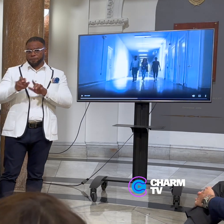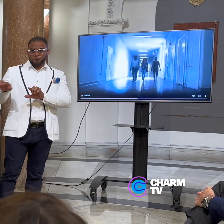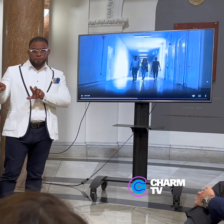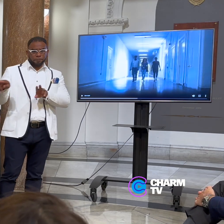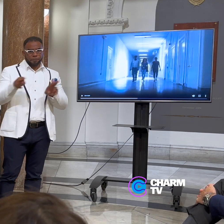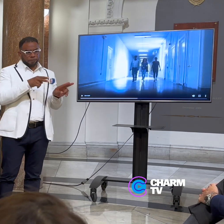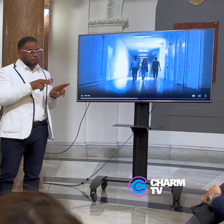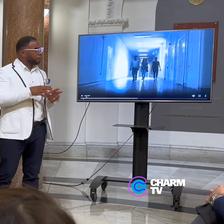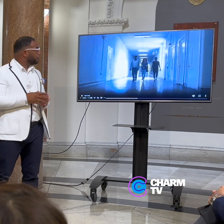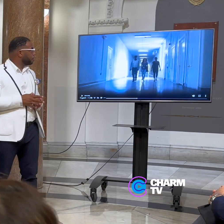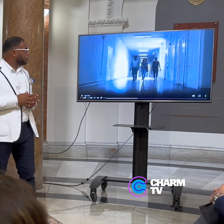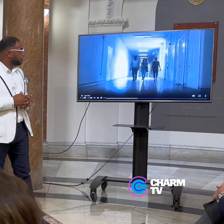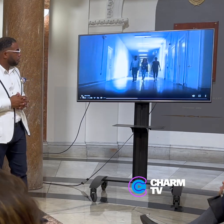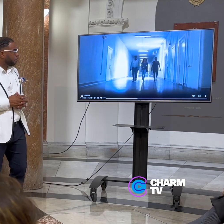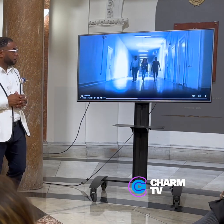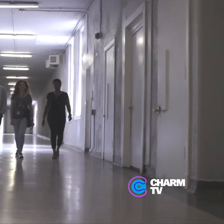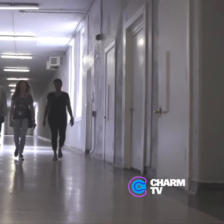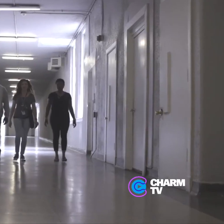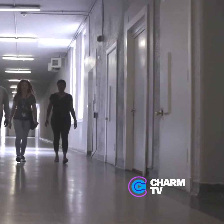turn to that now.